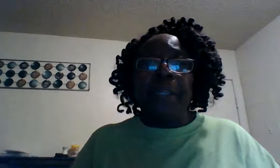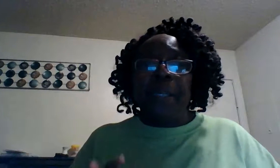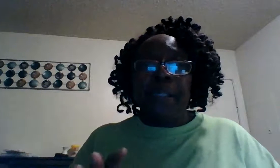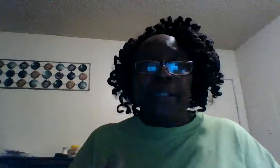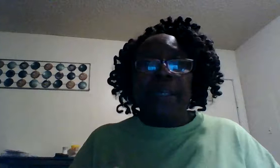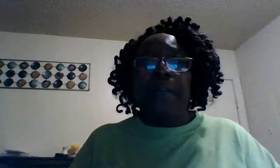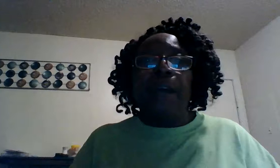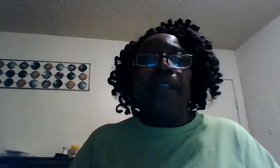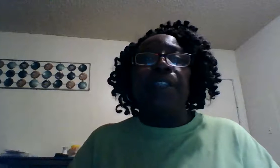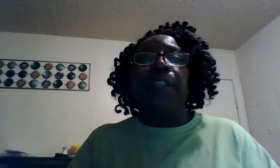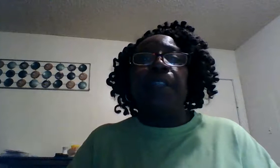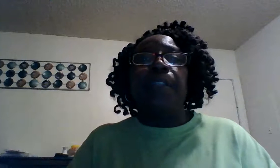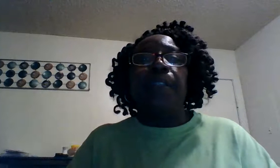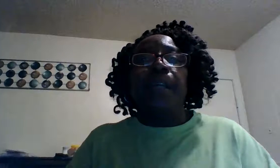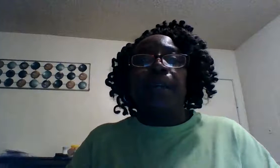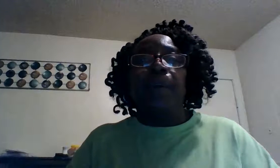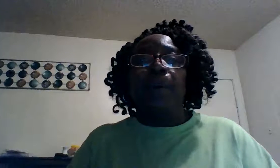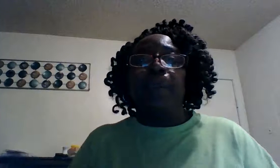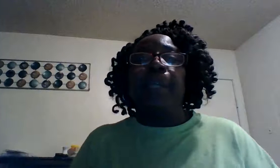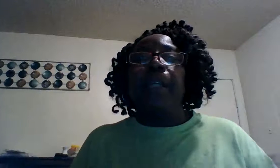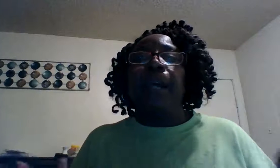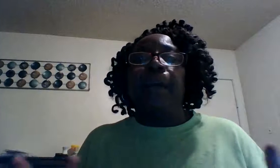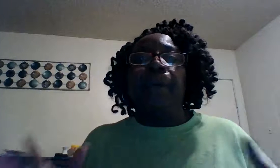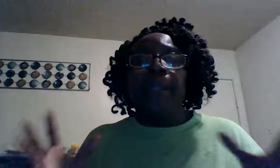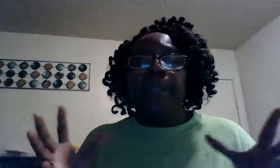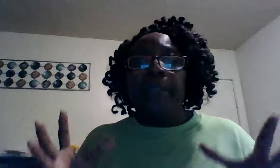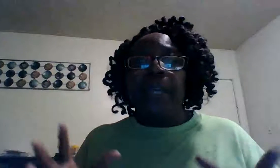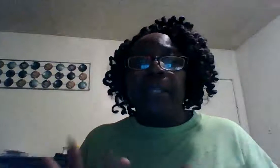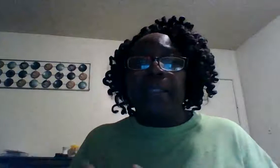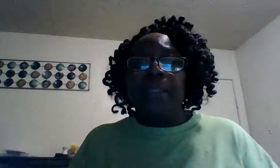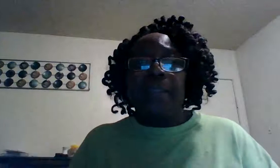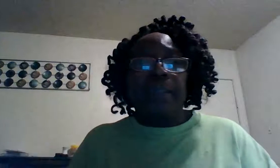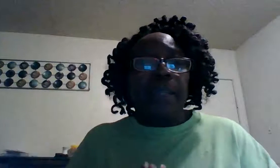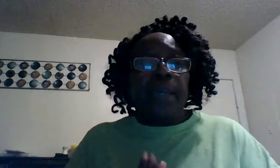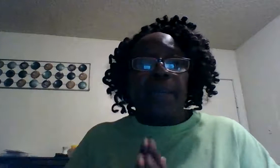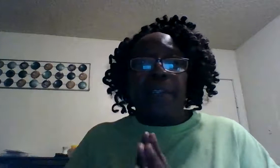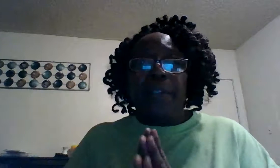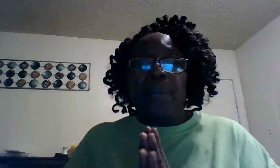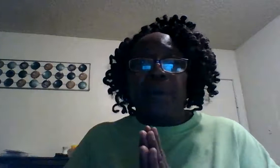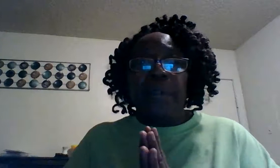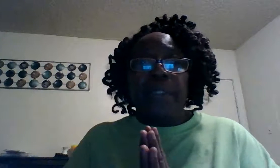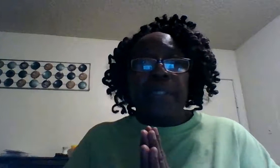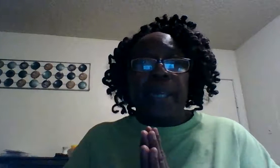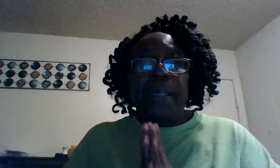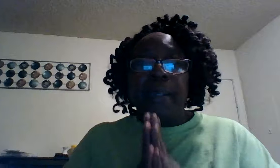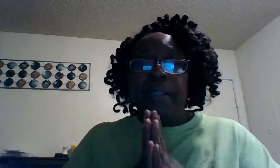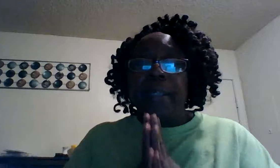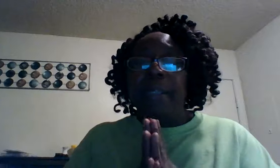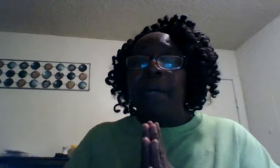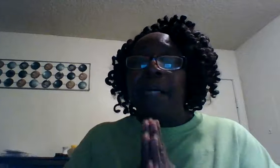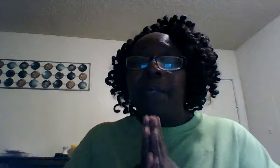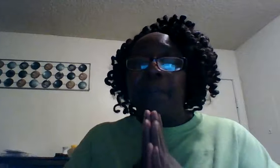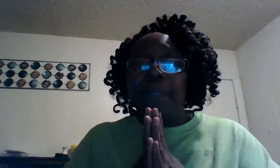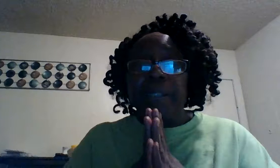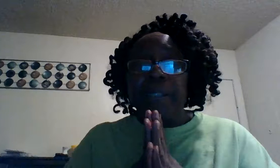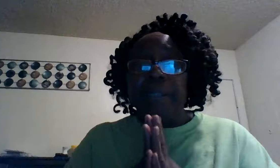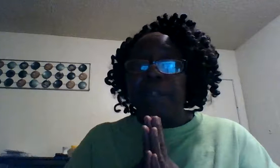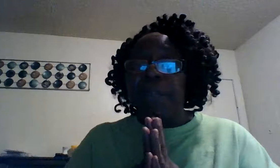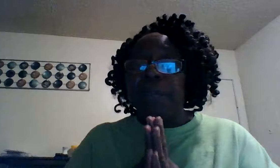is in Christ you glory be to God we give thanks for this word today and does anybody want to accept Jesus